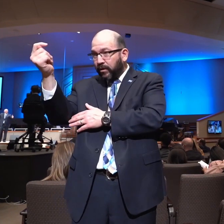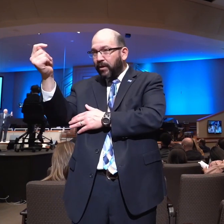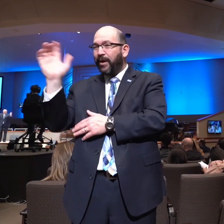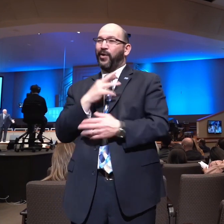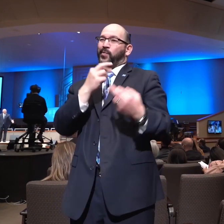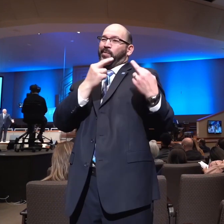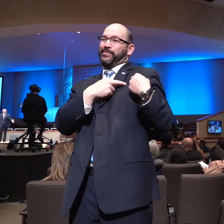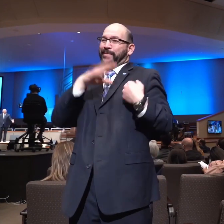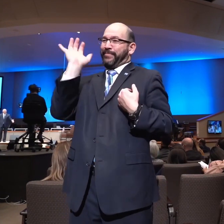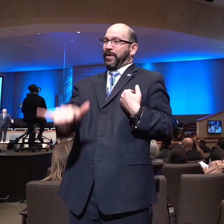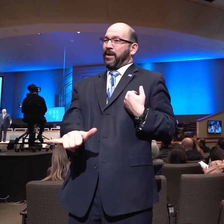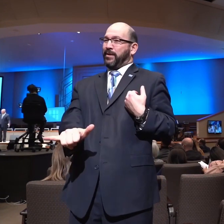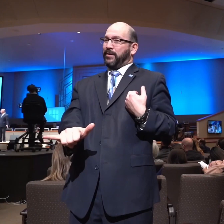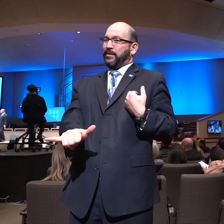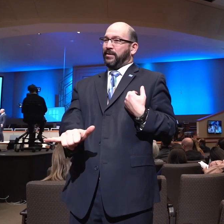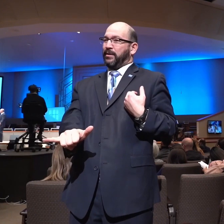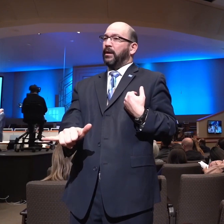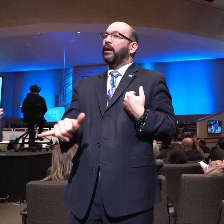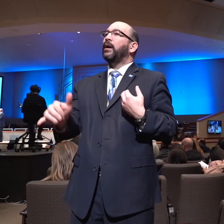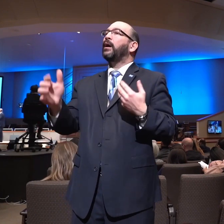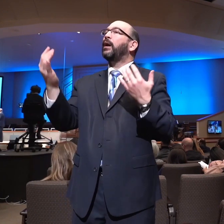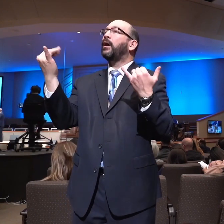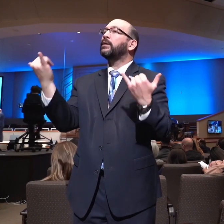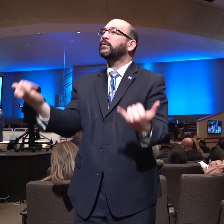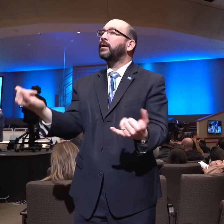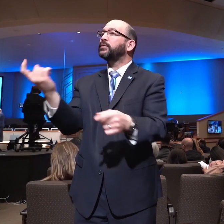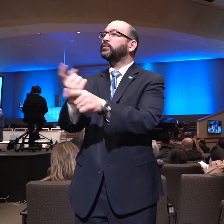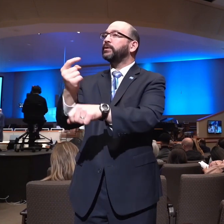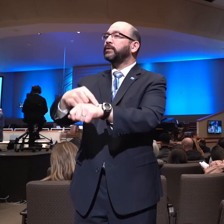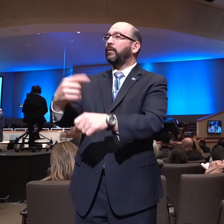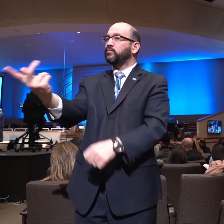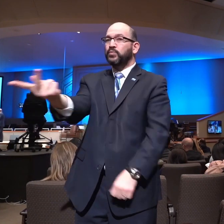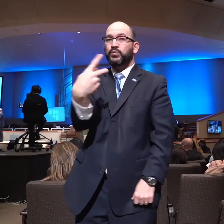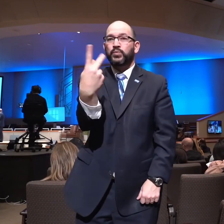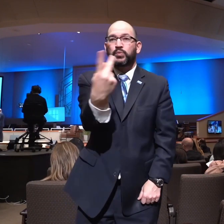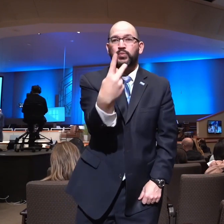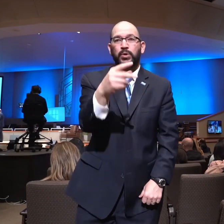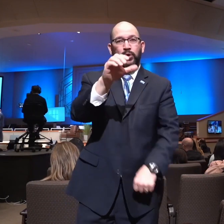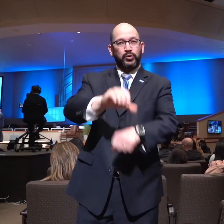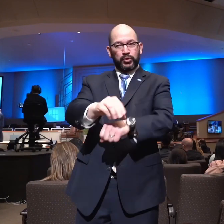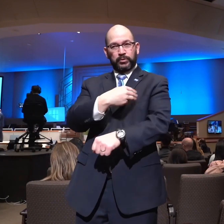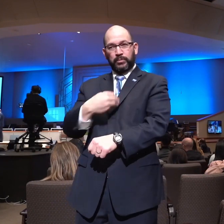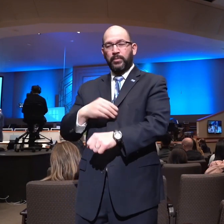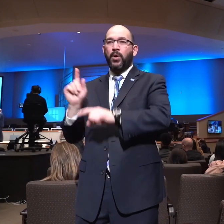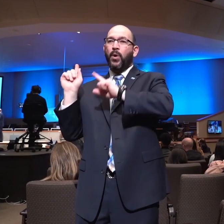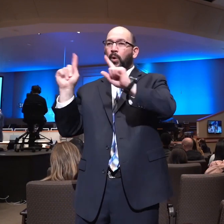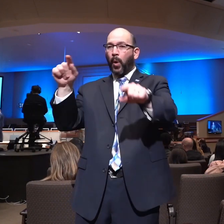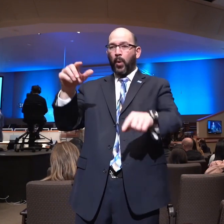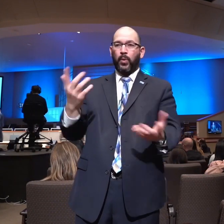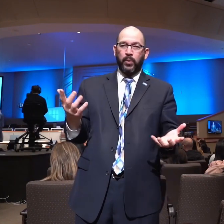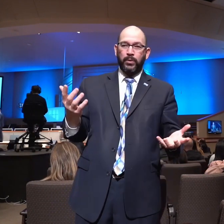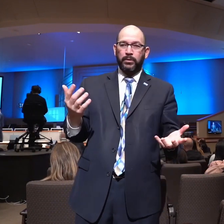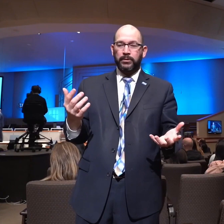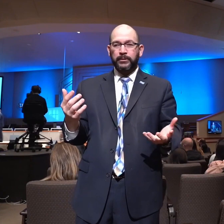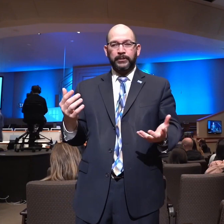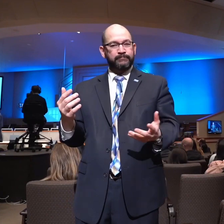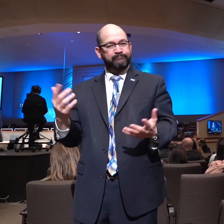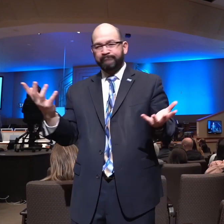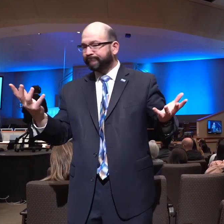This is due time. It is due time that Lancaster Baptist Church gets out of second gear, gets out of COVID gear, gets up into third